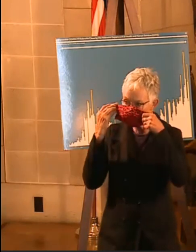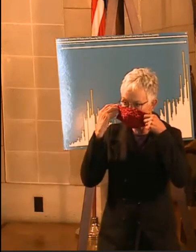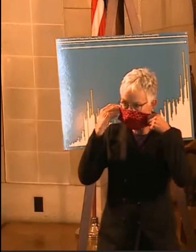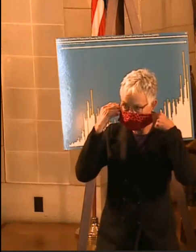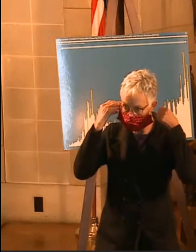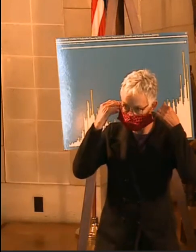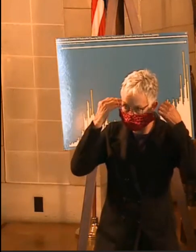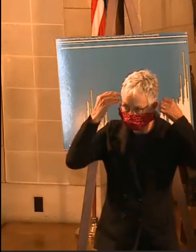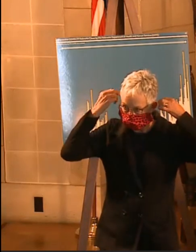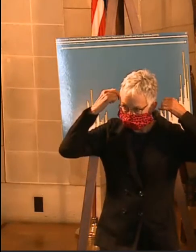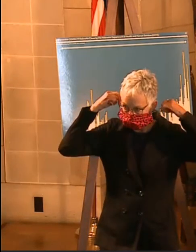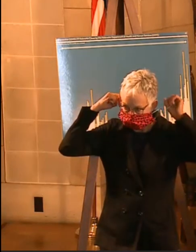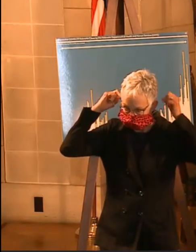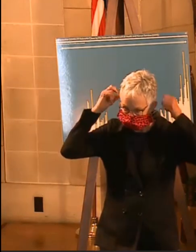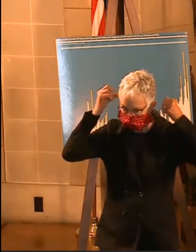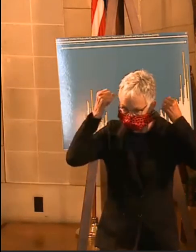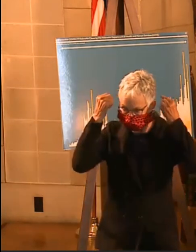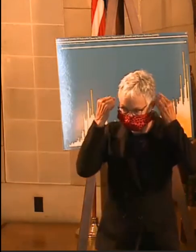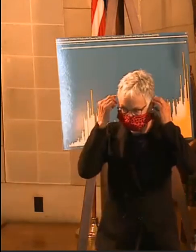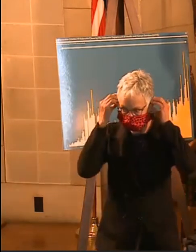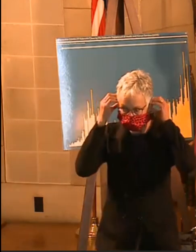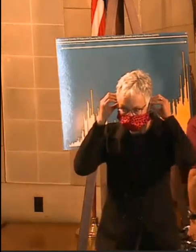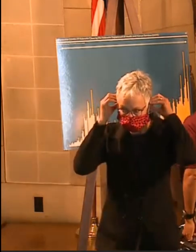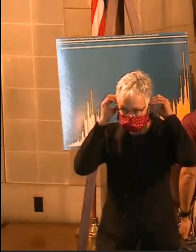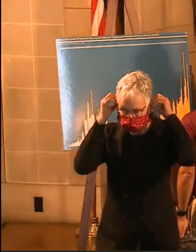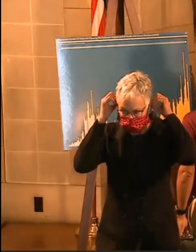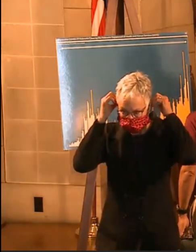Thanks, Andrew. Excuse me?